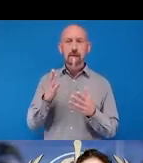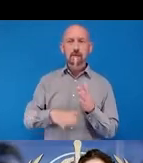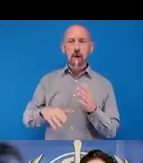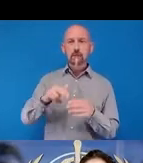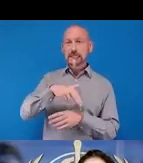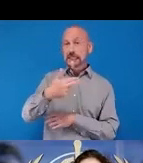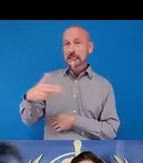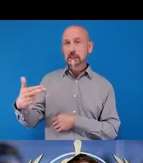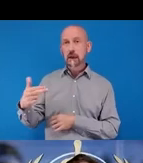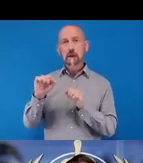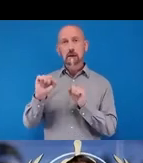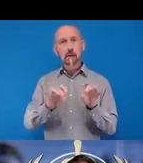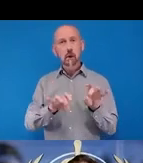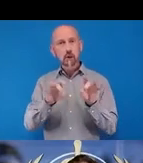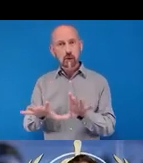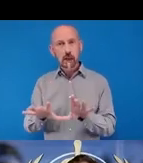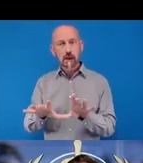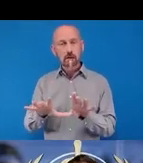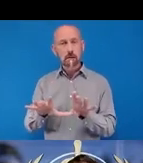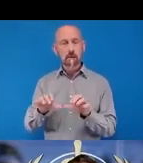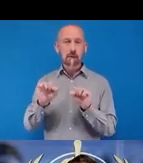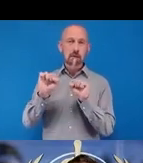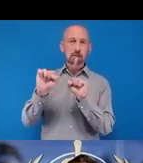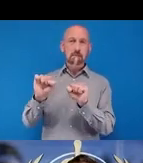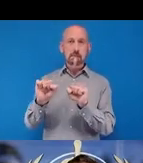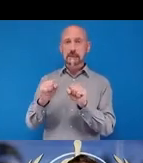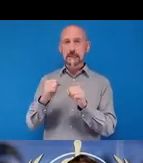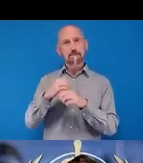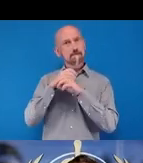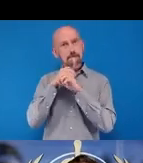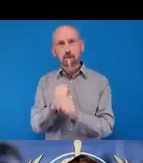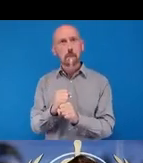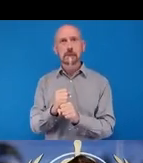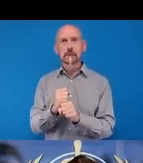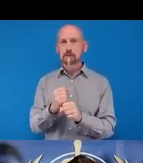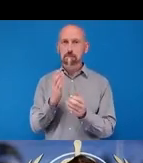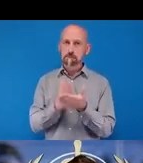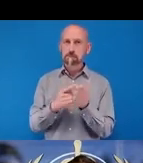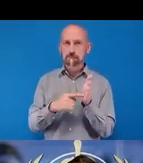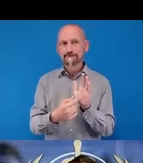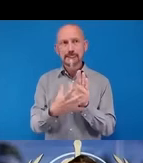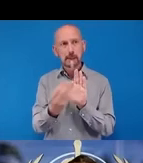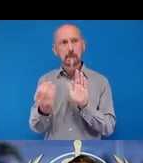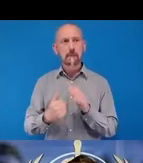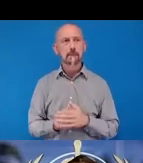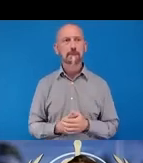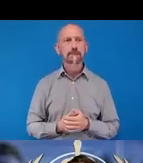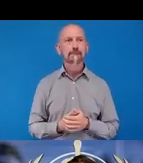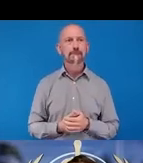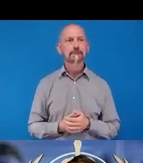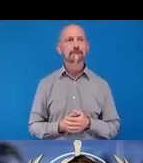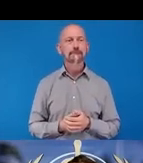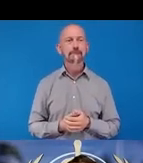is an example of that of that commitment. Alakos Thirdly is we have